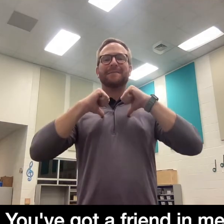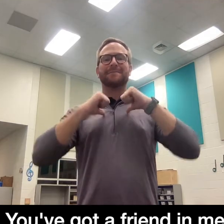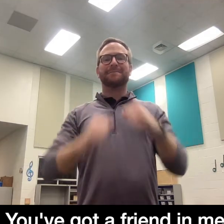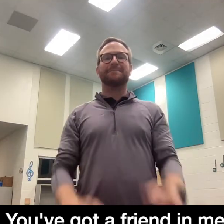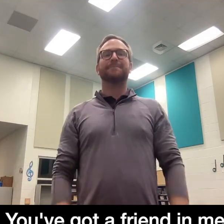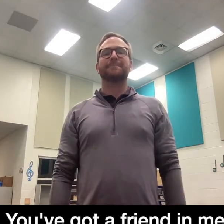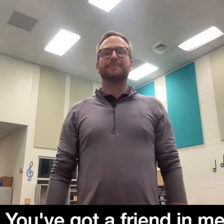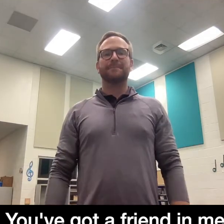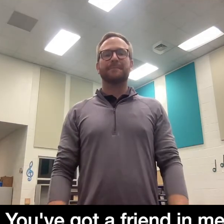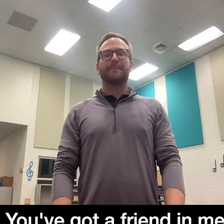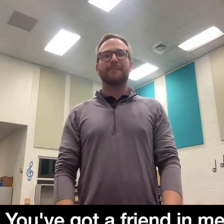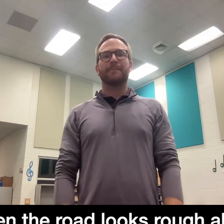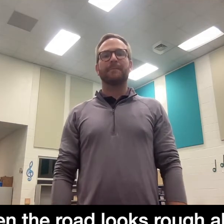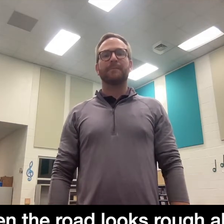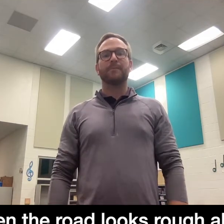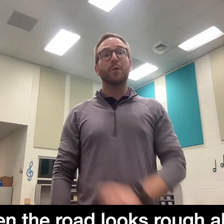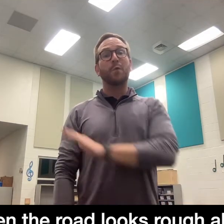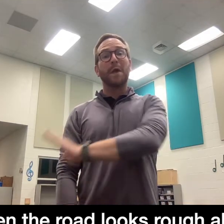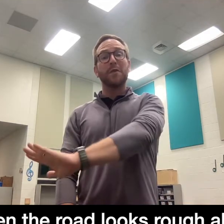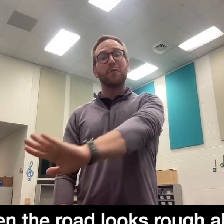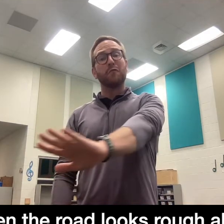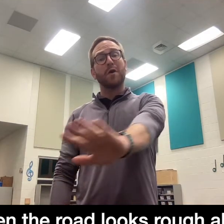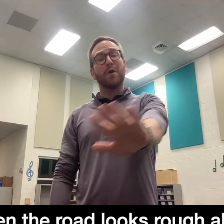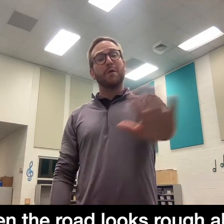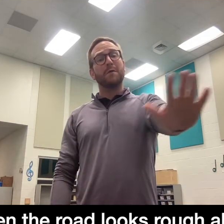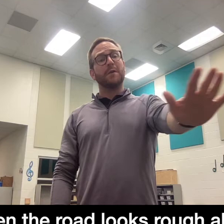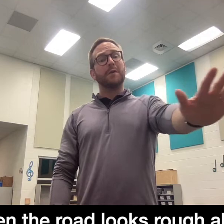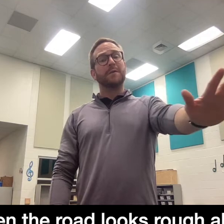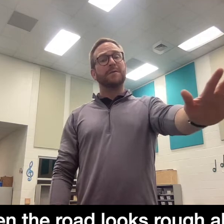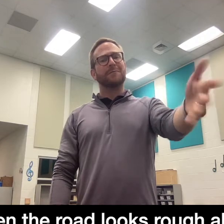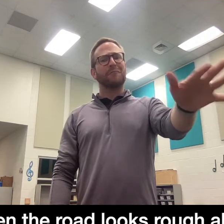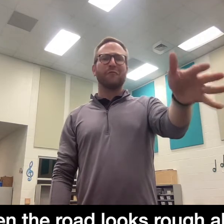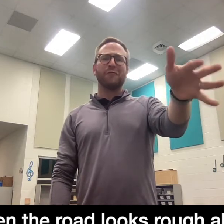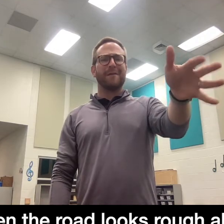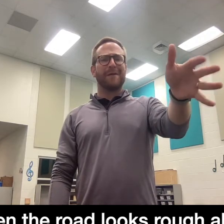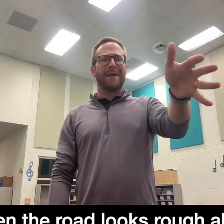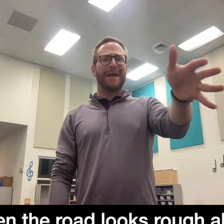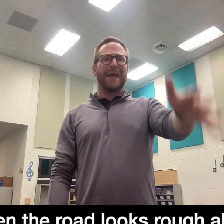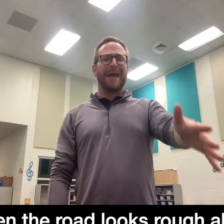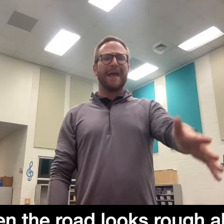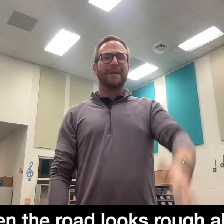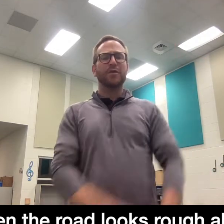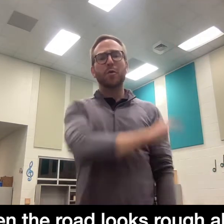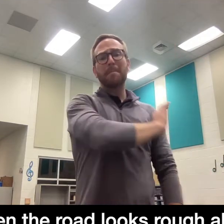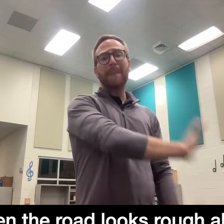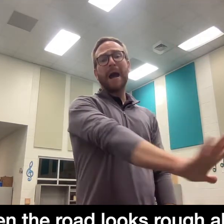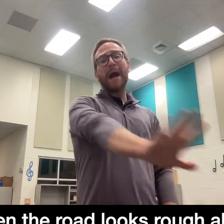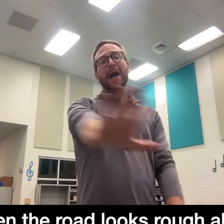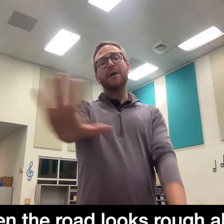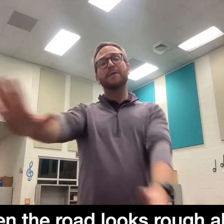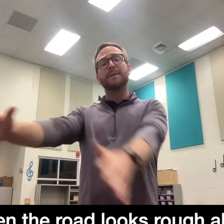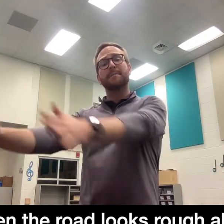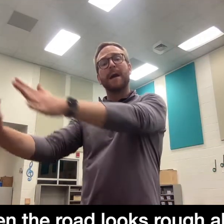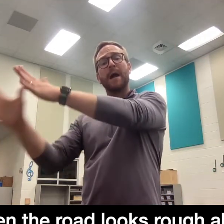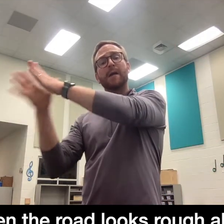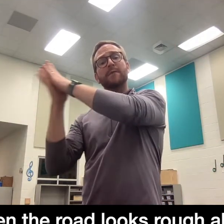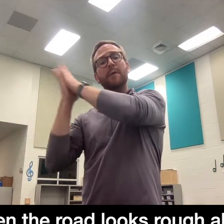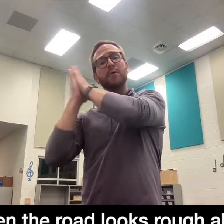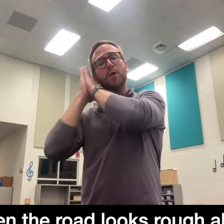when the road looks rough ahead and you're miles and miles from your